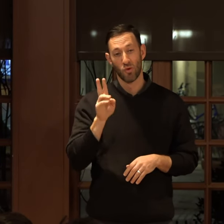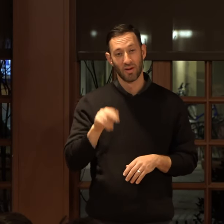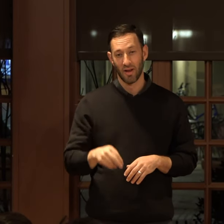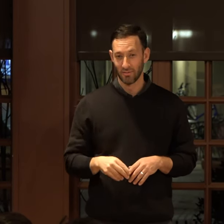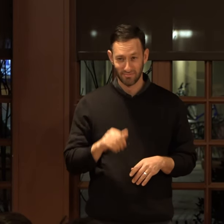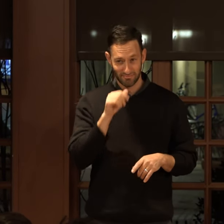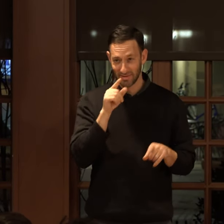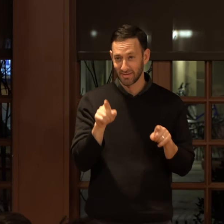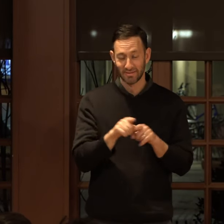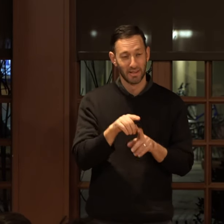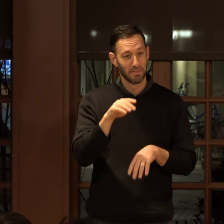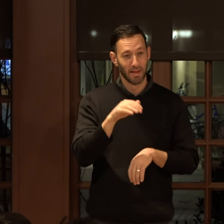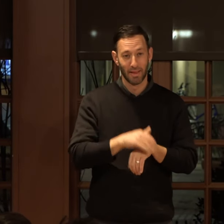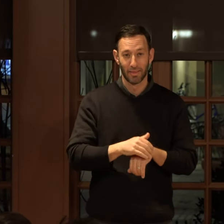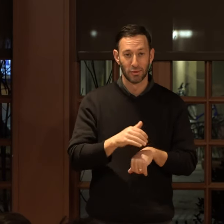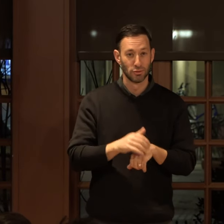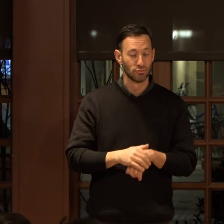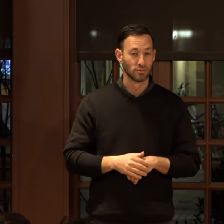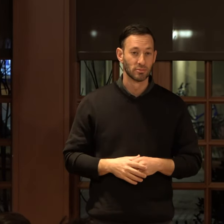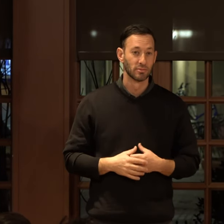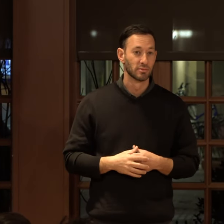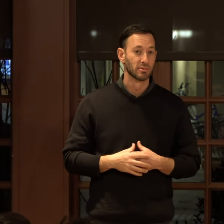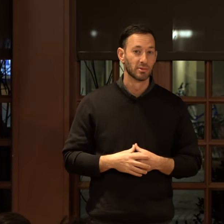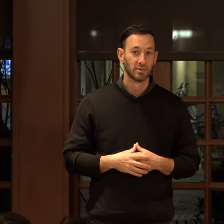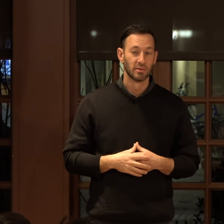not in the way that English does. Um,